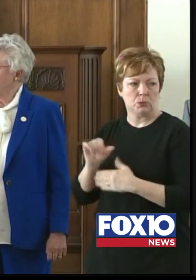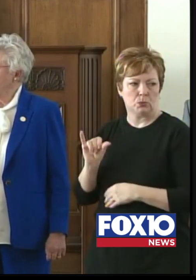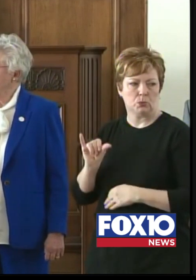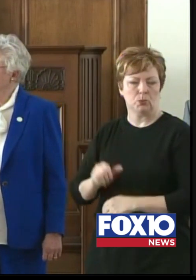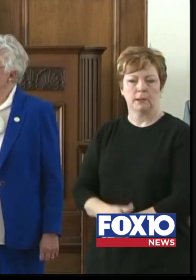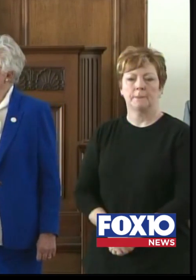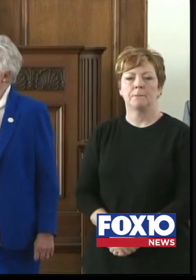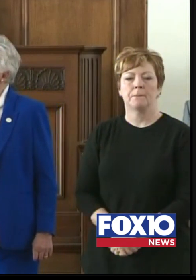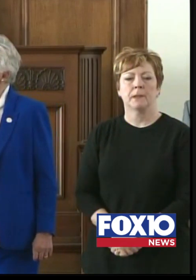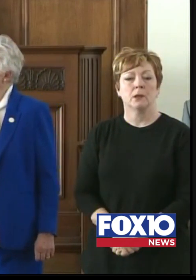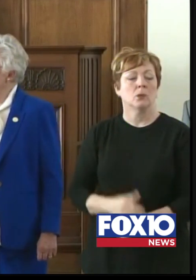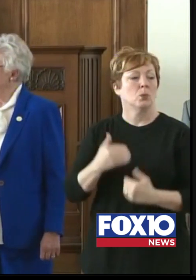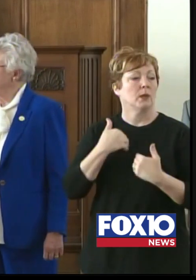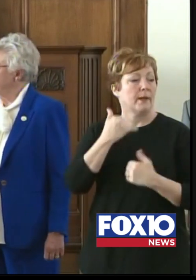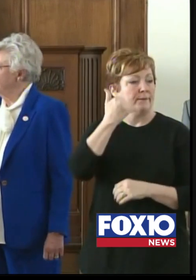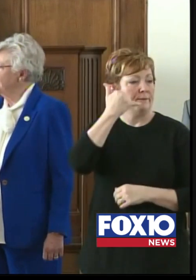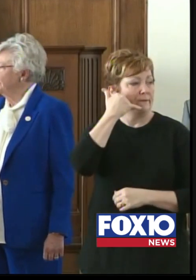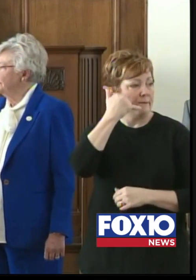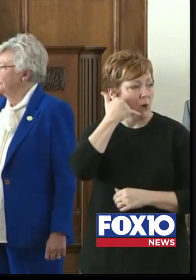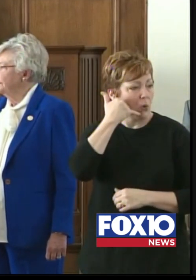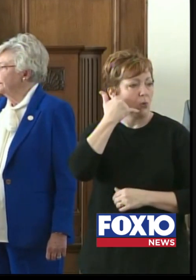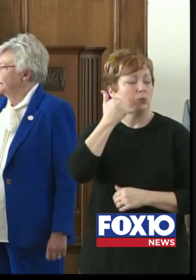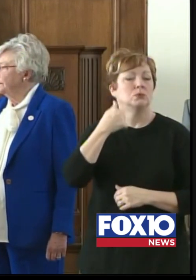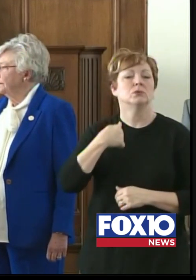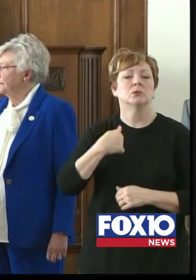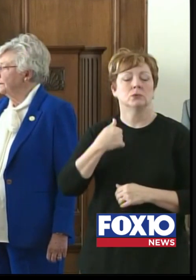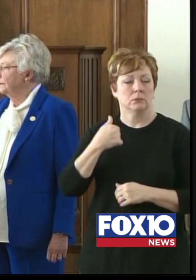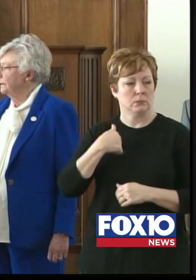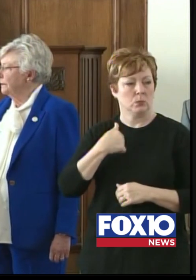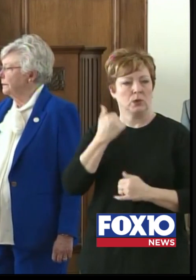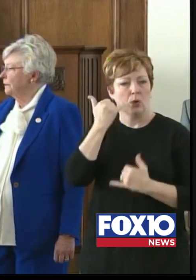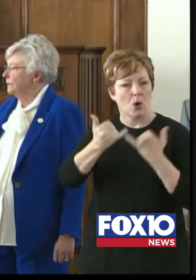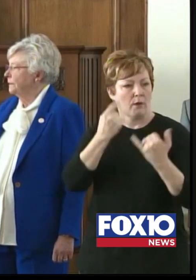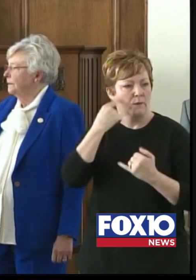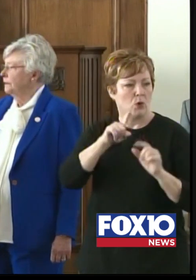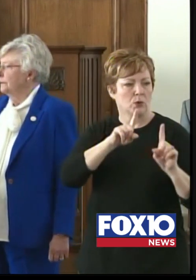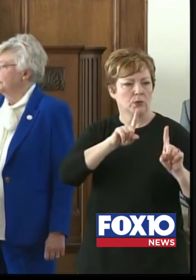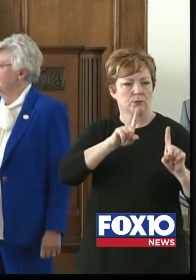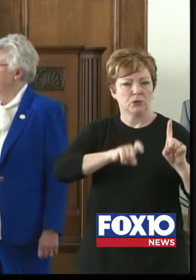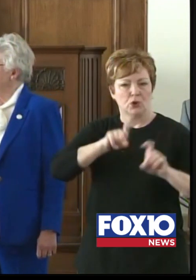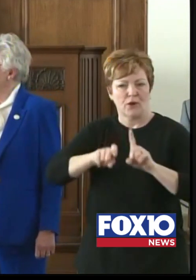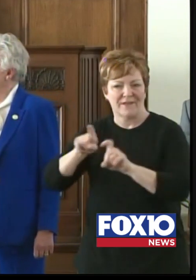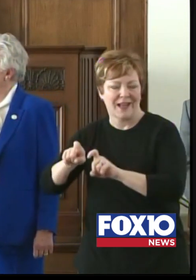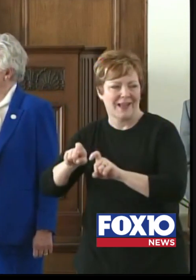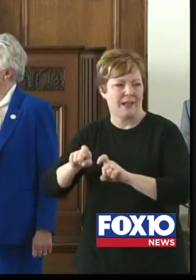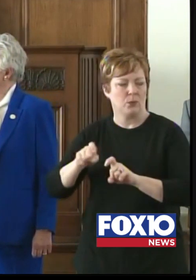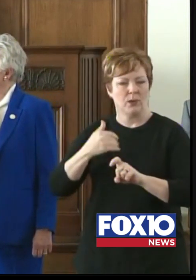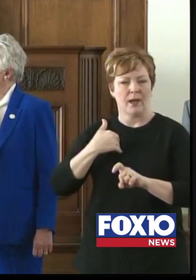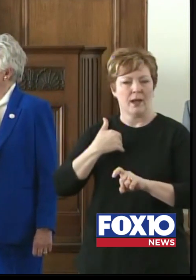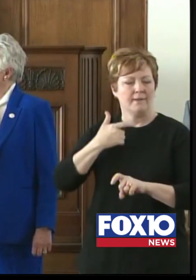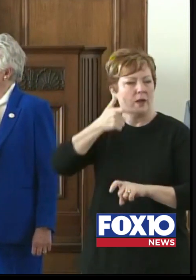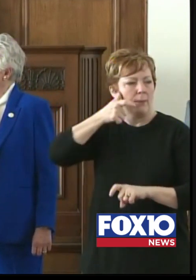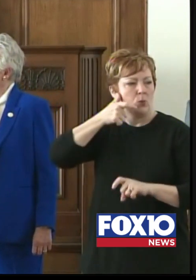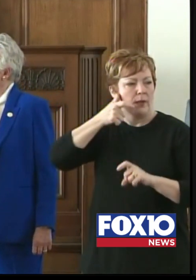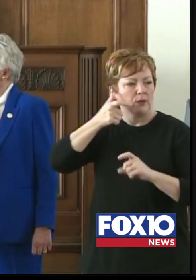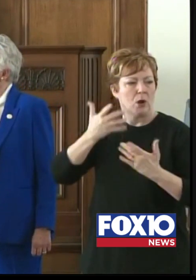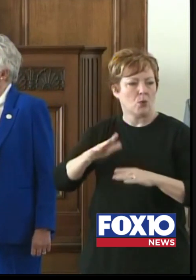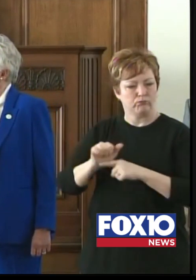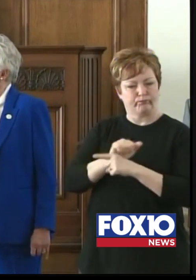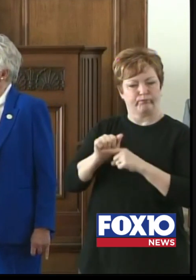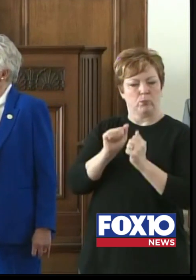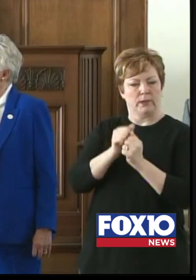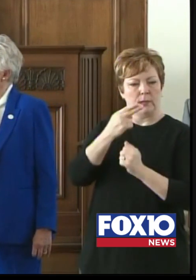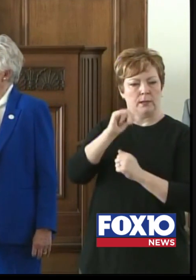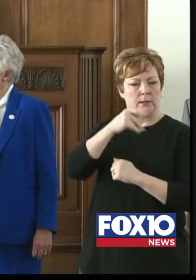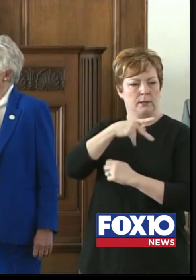phone banks that we use for a lot of survey work that have HIPAA trained operators who are used to calling people and asking them questions